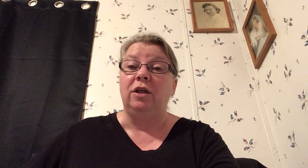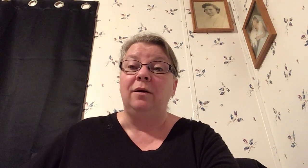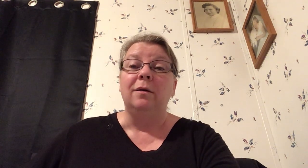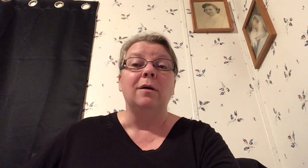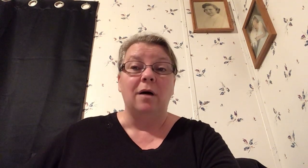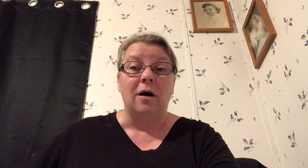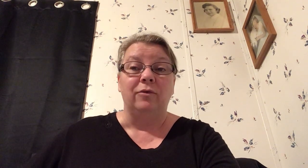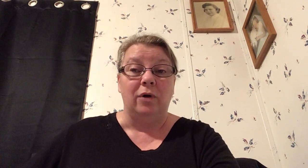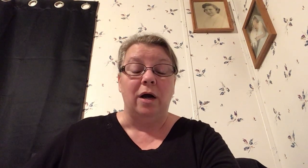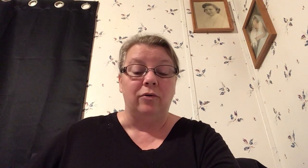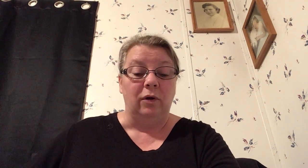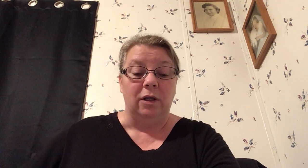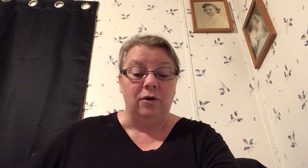on god alone